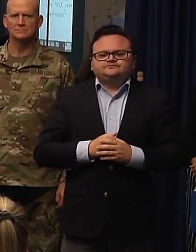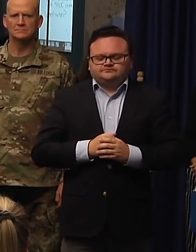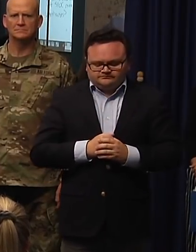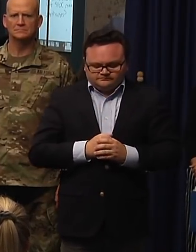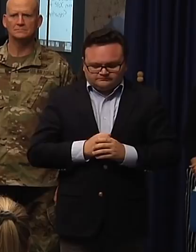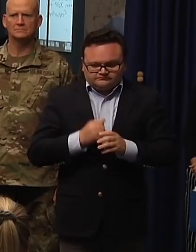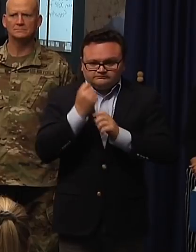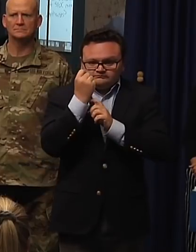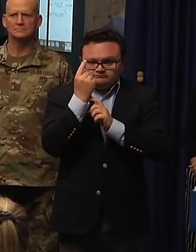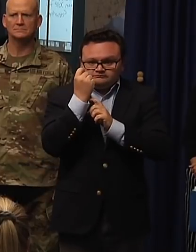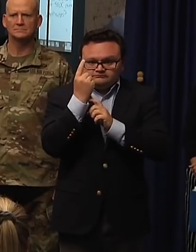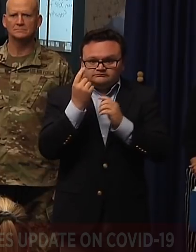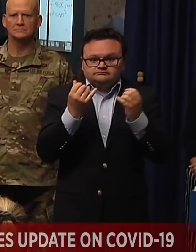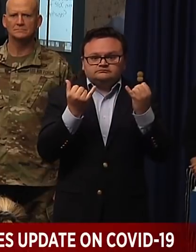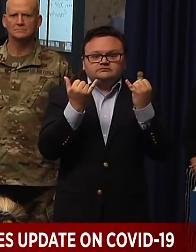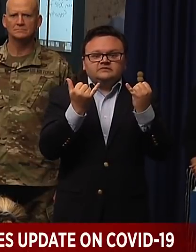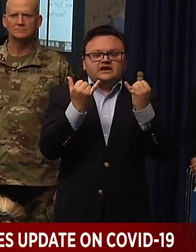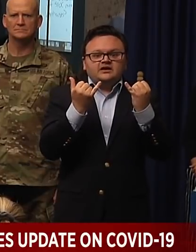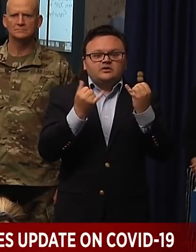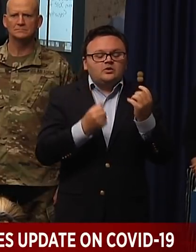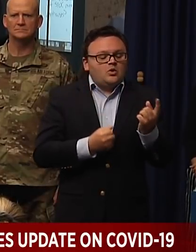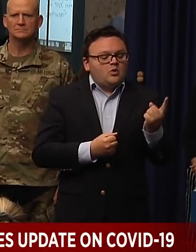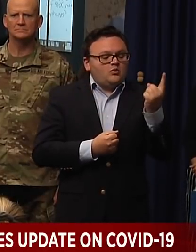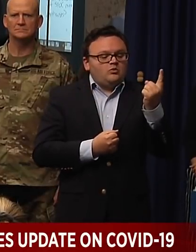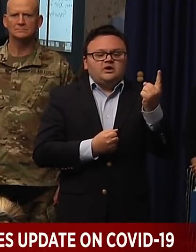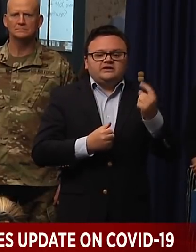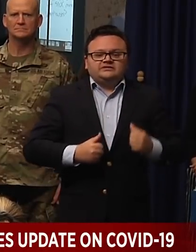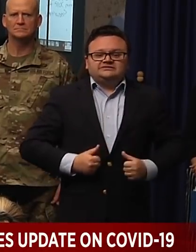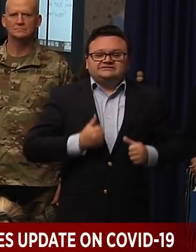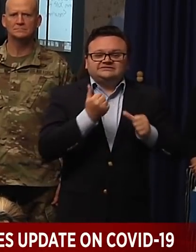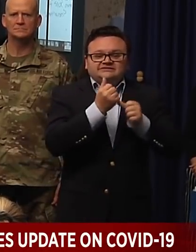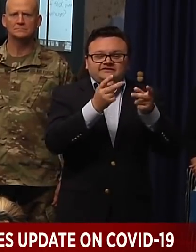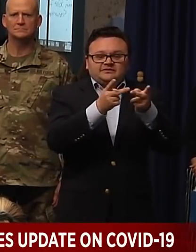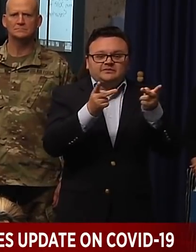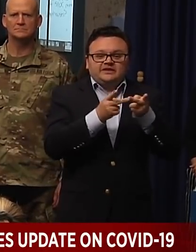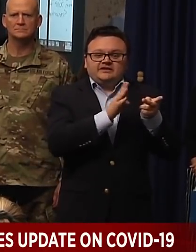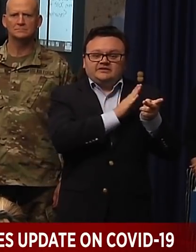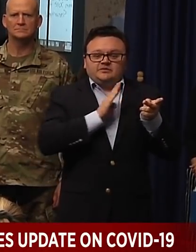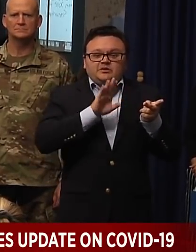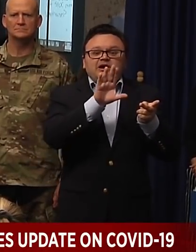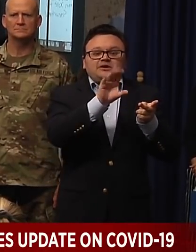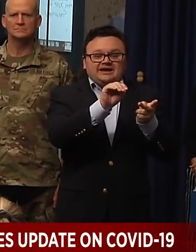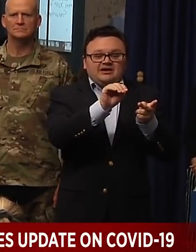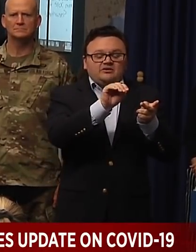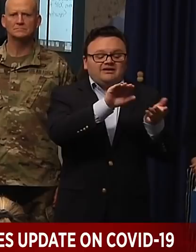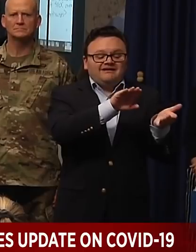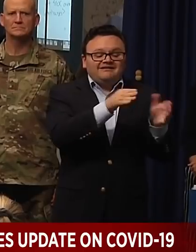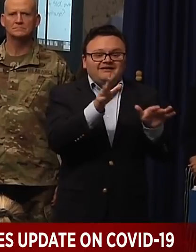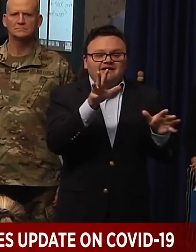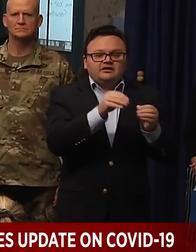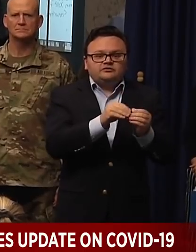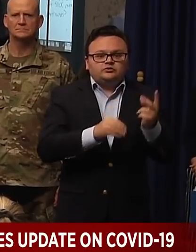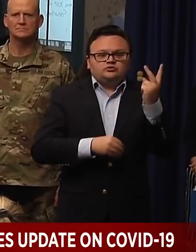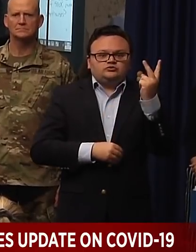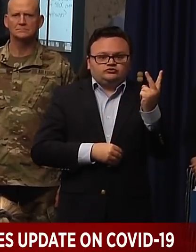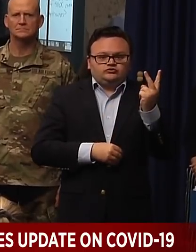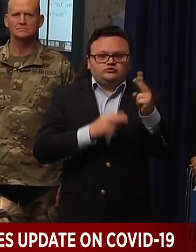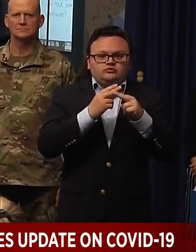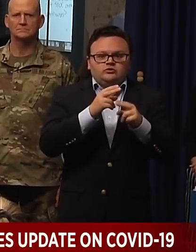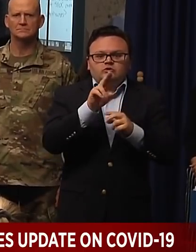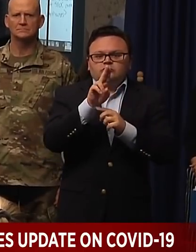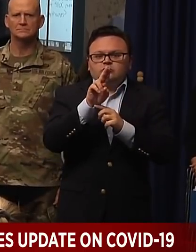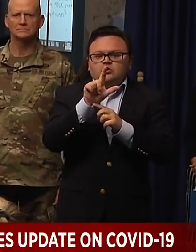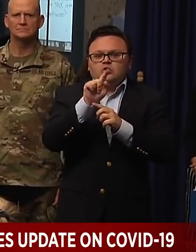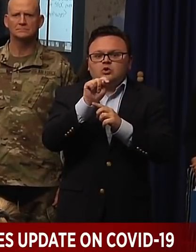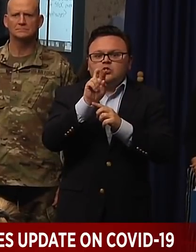confirmed deaths from the same ALF in Broward County, Altria-Wildwood. They've got